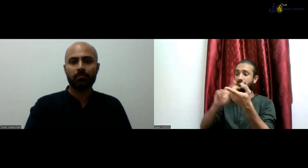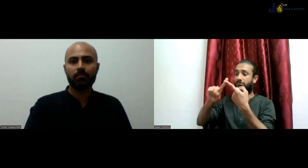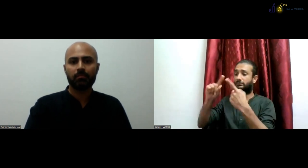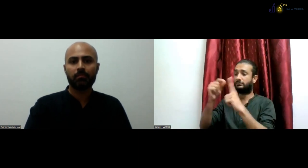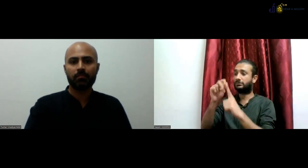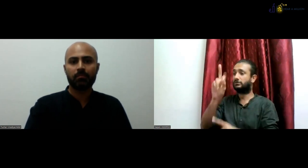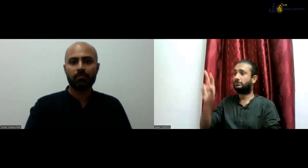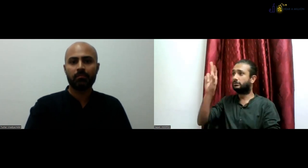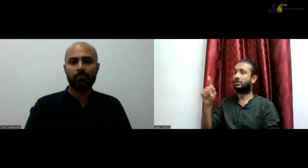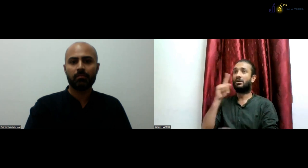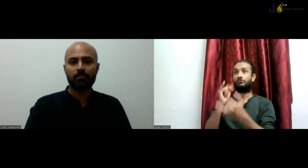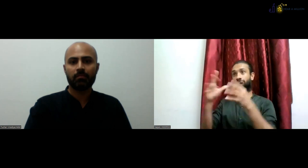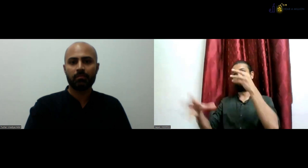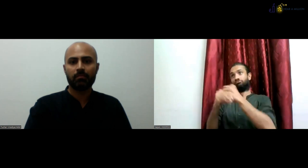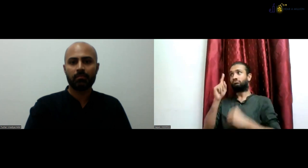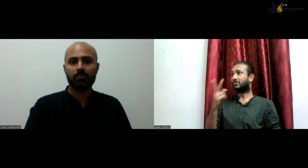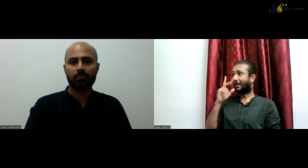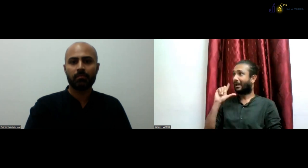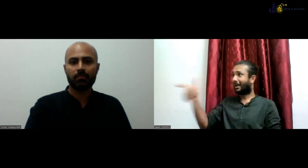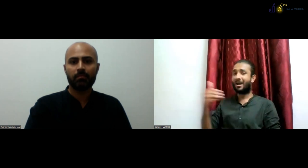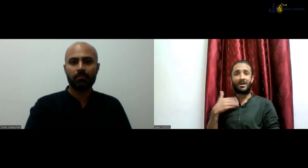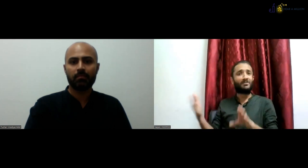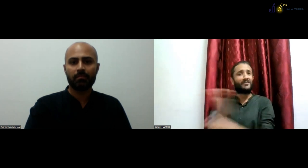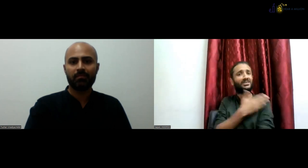here at the Haryana Welfare Society.